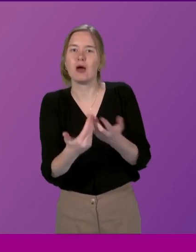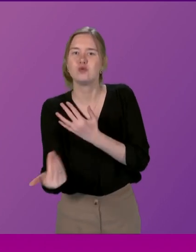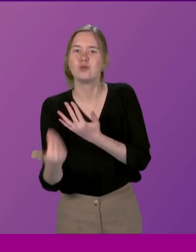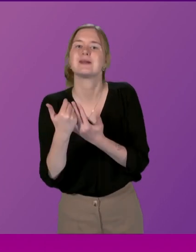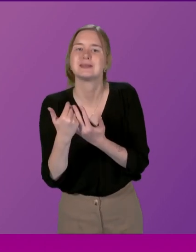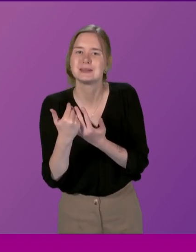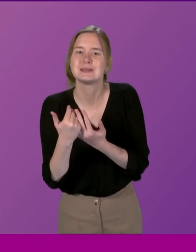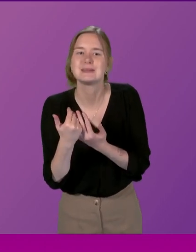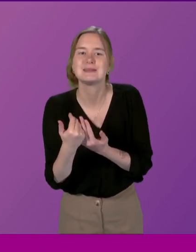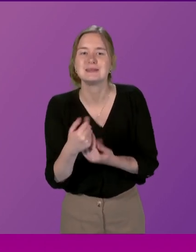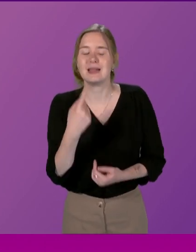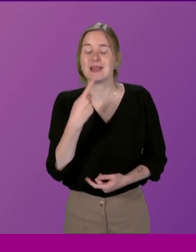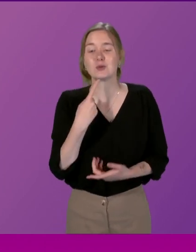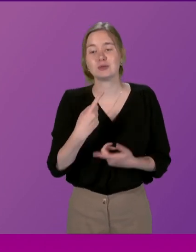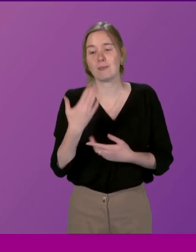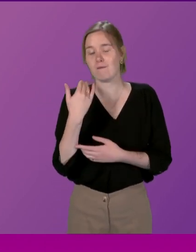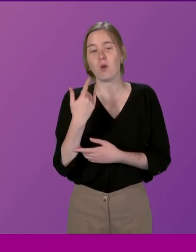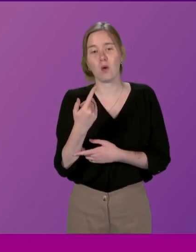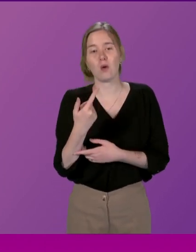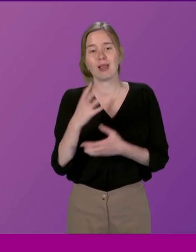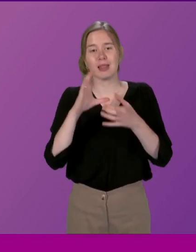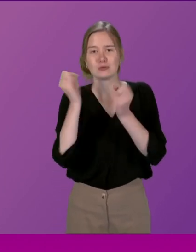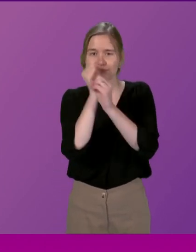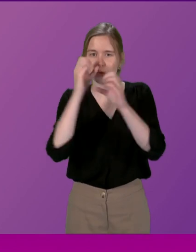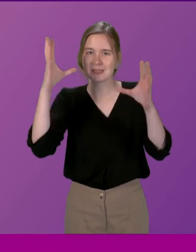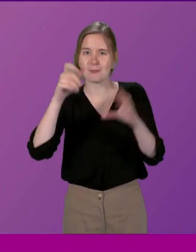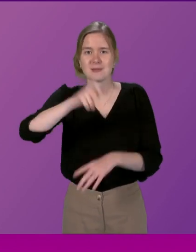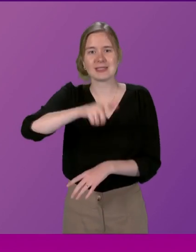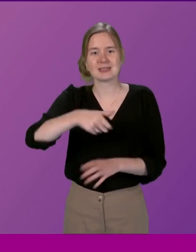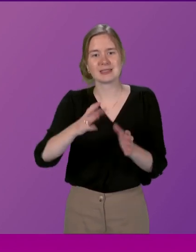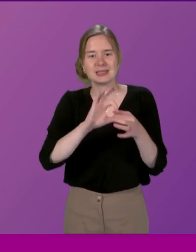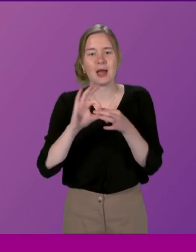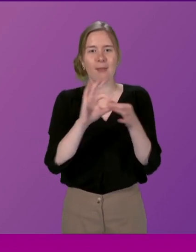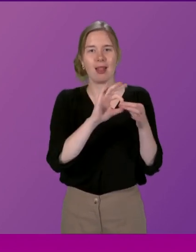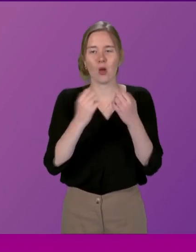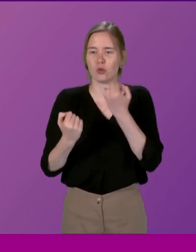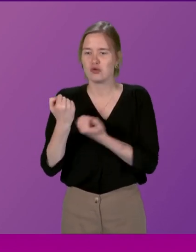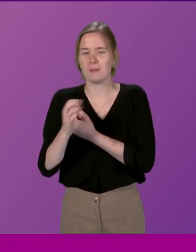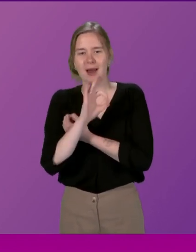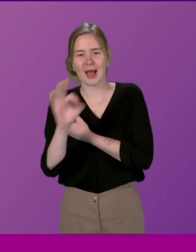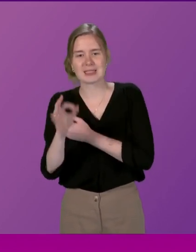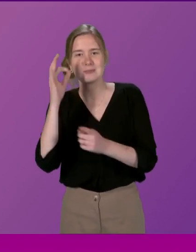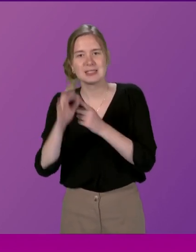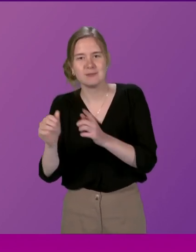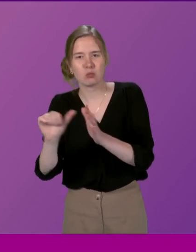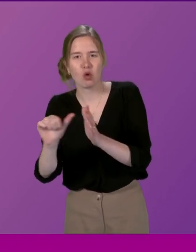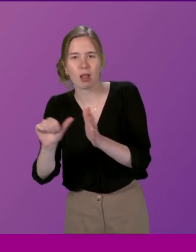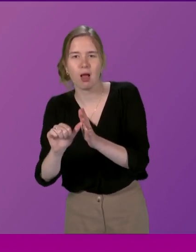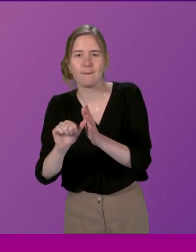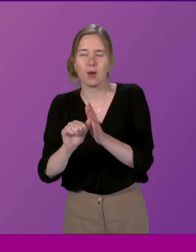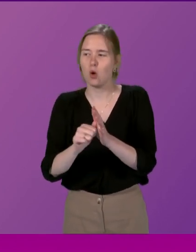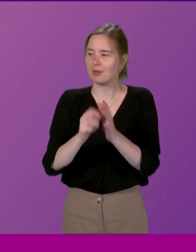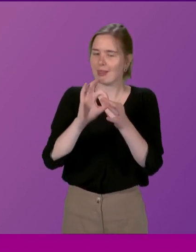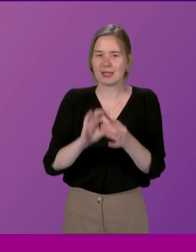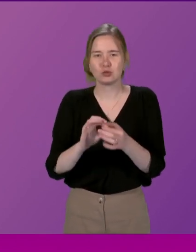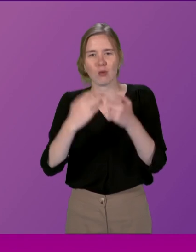I think that speaks I what I was speaking about earlier about the concept of the citizens assembly or the jury being asked a specific problem or set a legislative